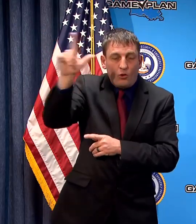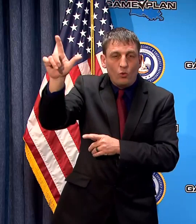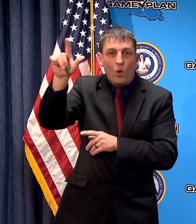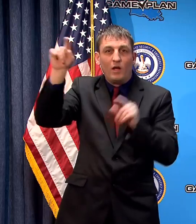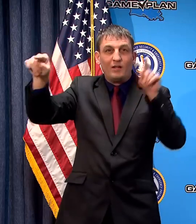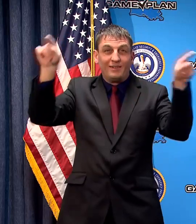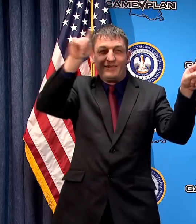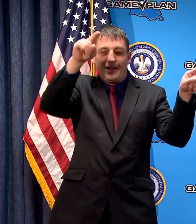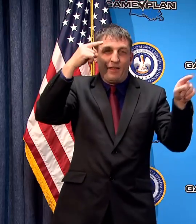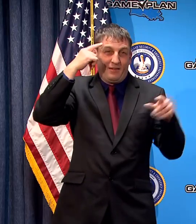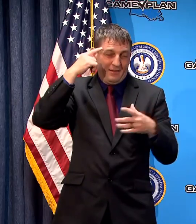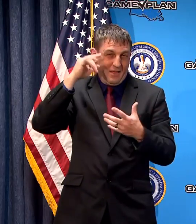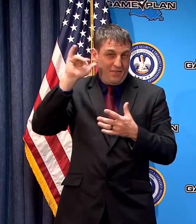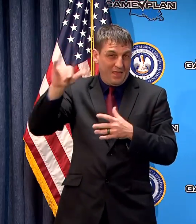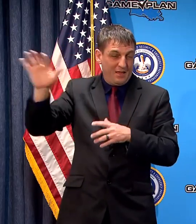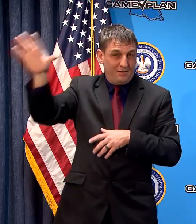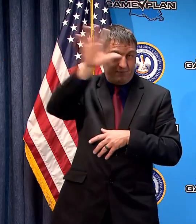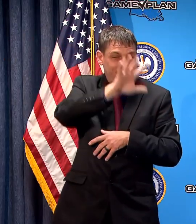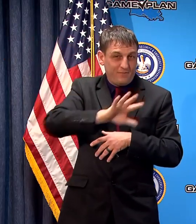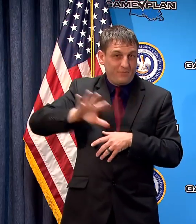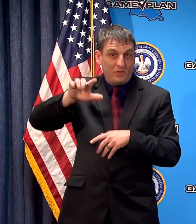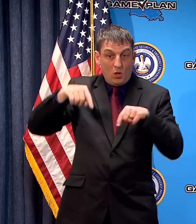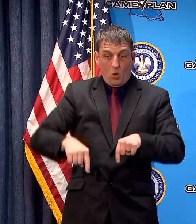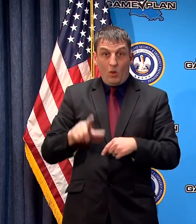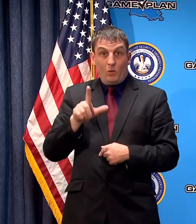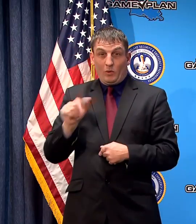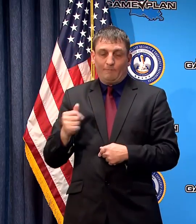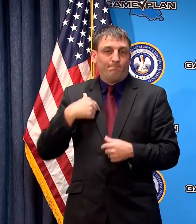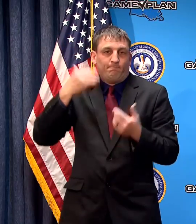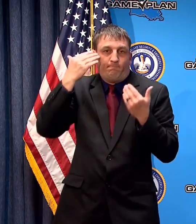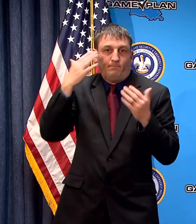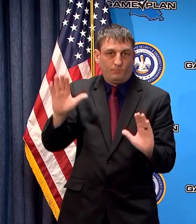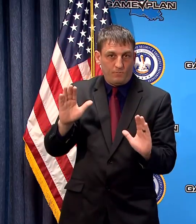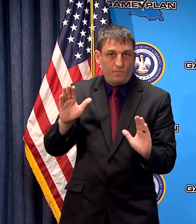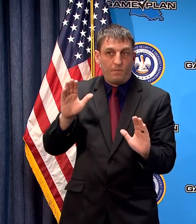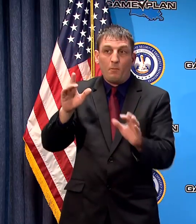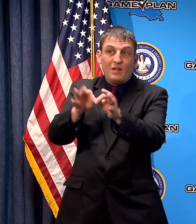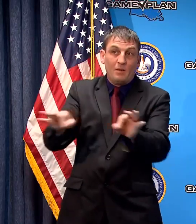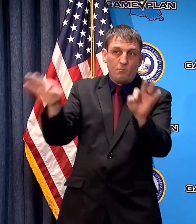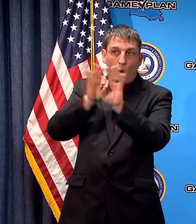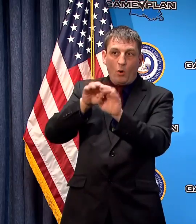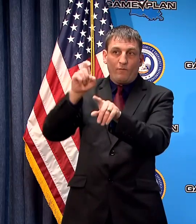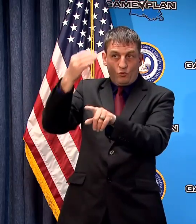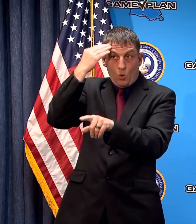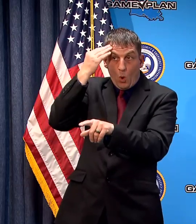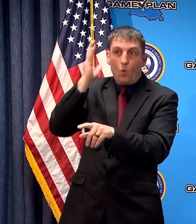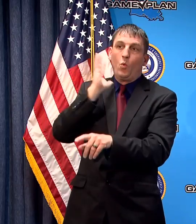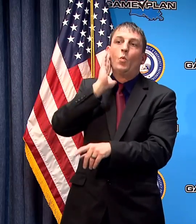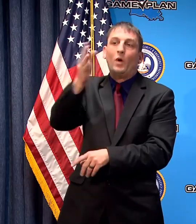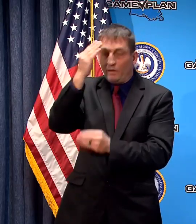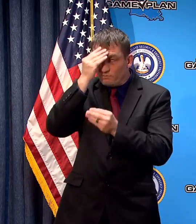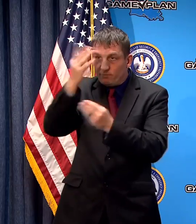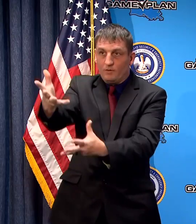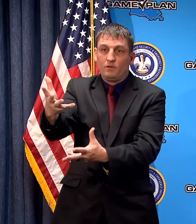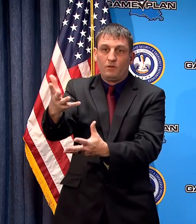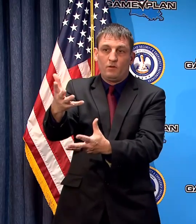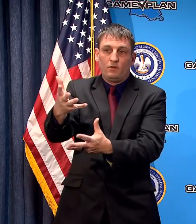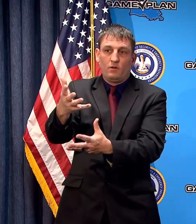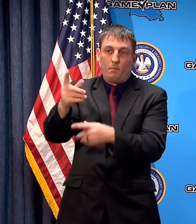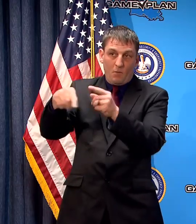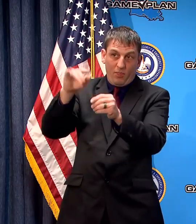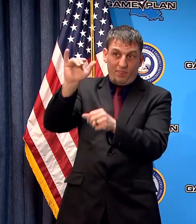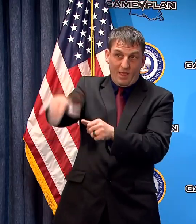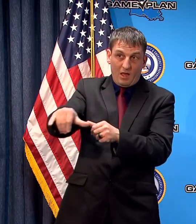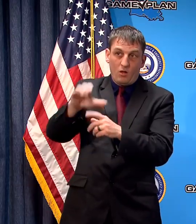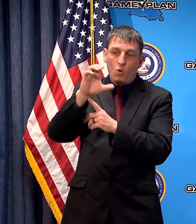experiencing I cannot tell you that's where we're at in Louisiana right now but that's why it's important to know that we will get you the information about the